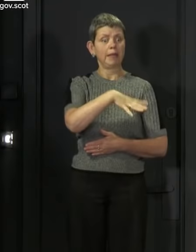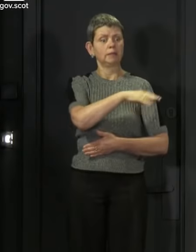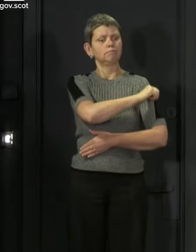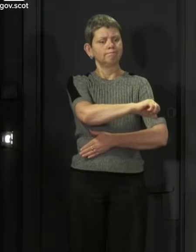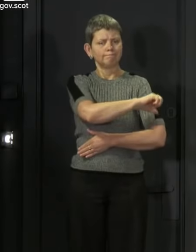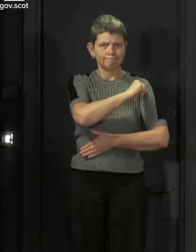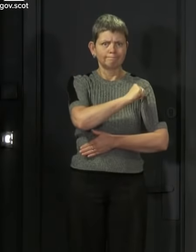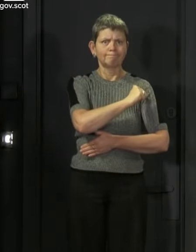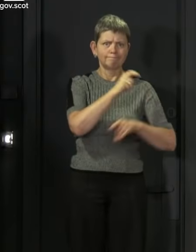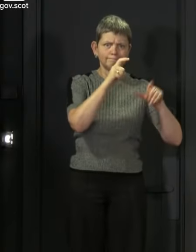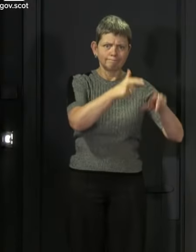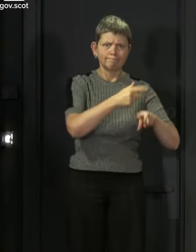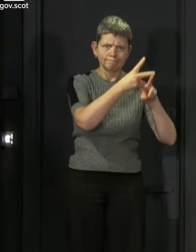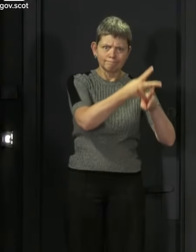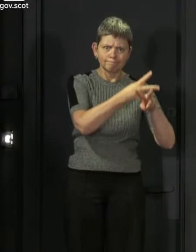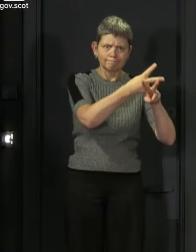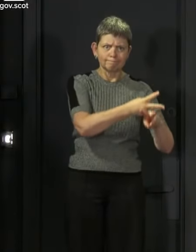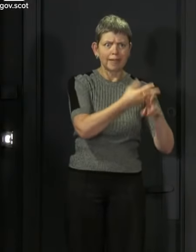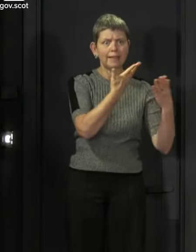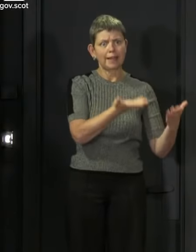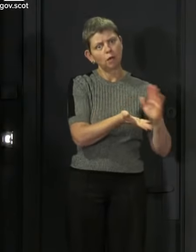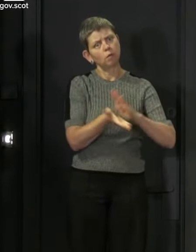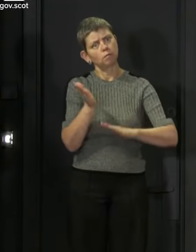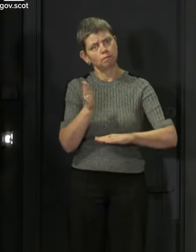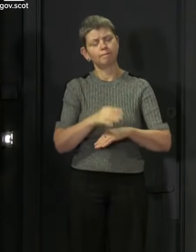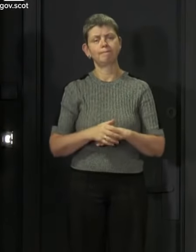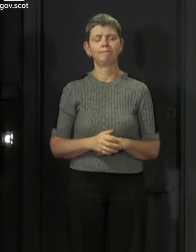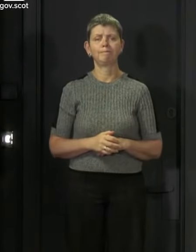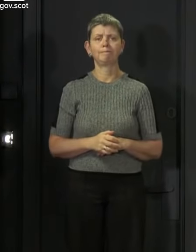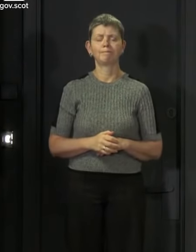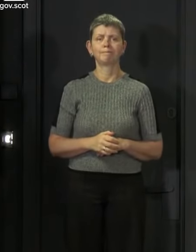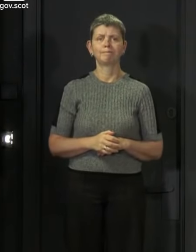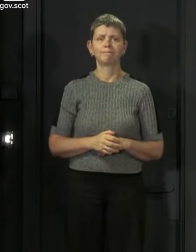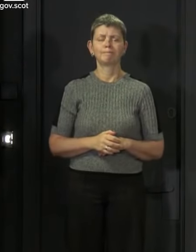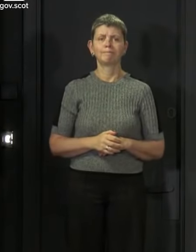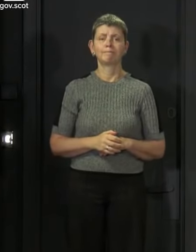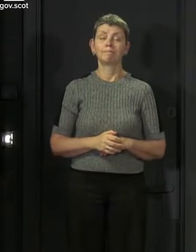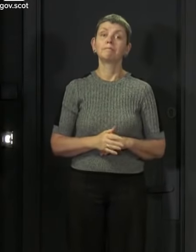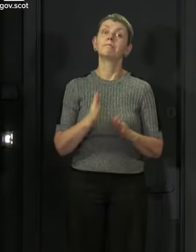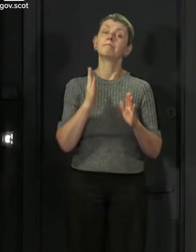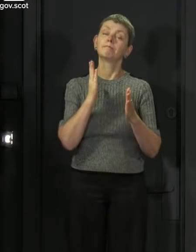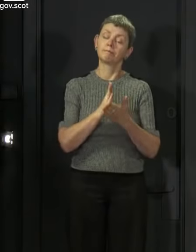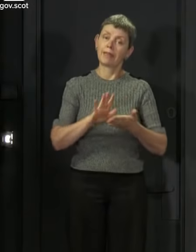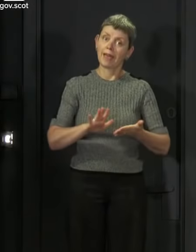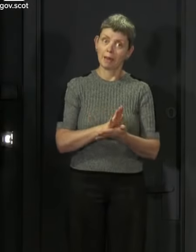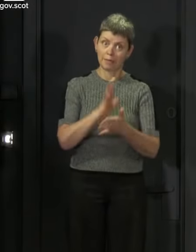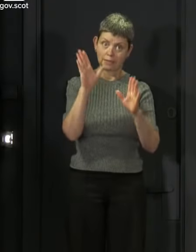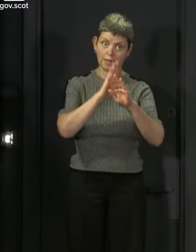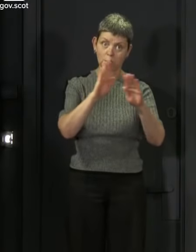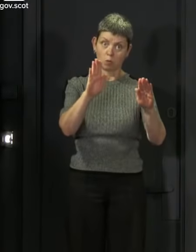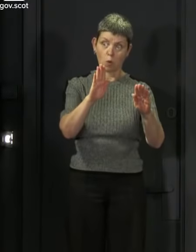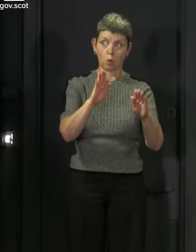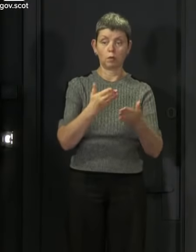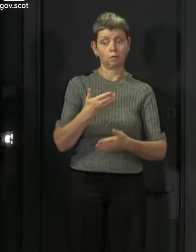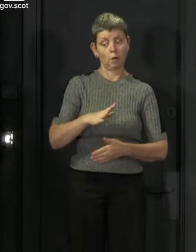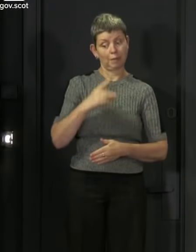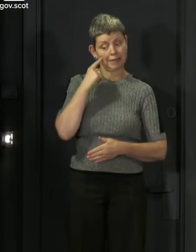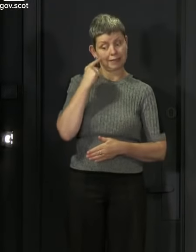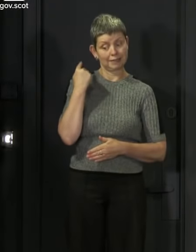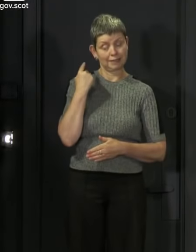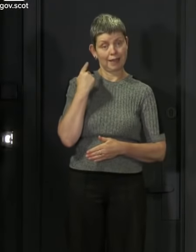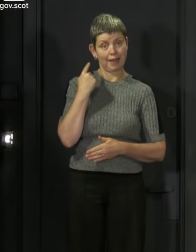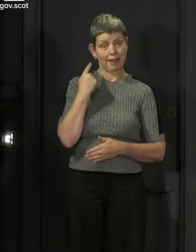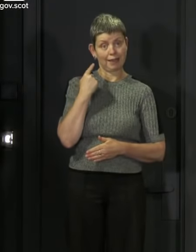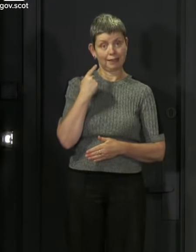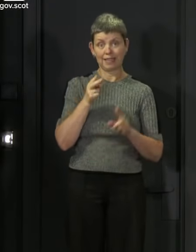positive and been admitted to hospital have now been discharged from hospital. And I'm very pleased to report that during the past 24 hours, no